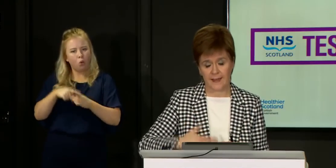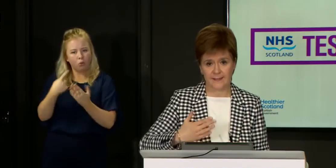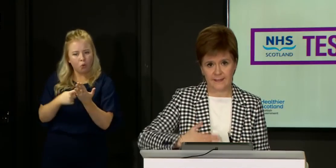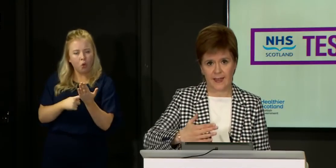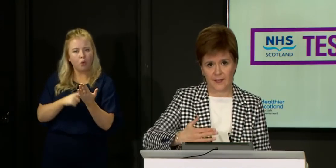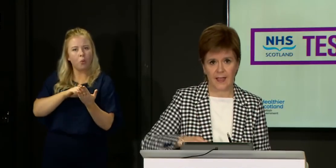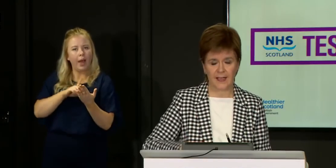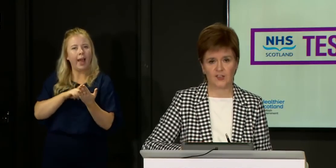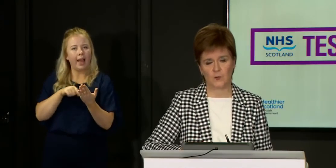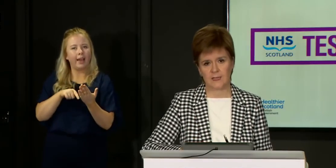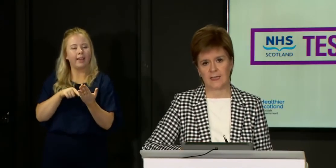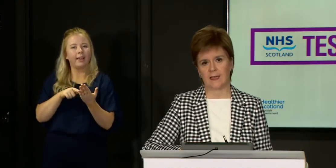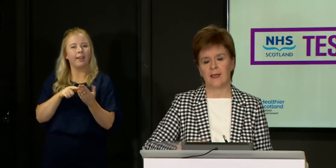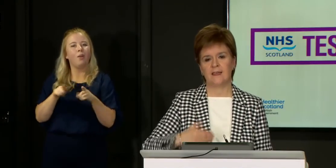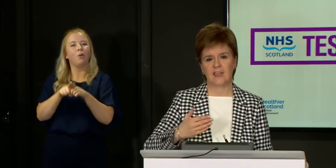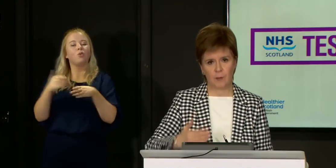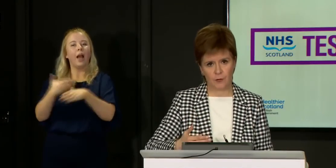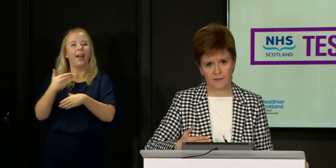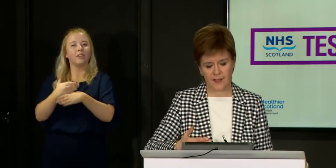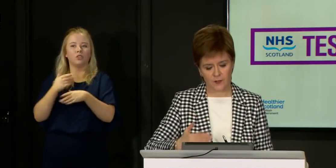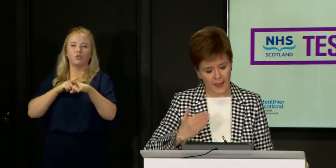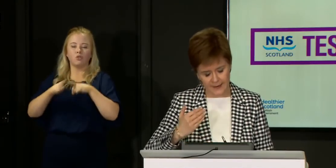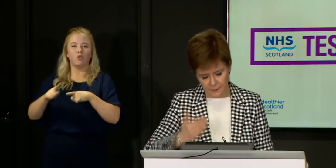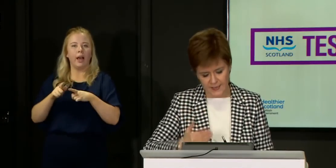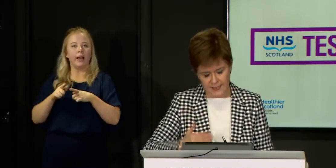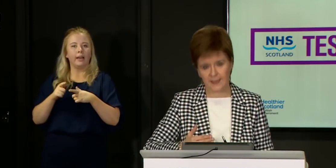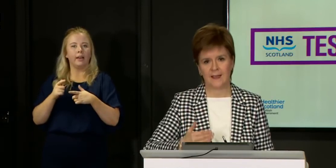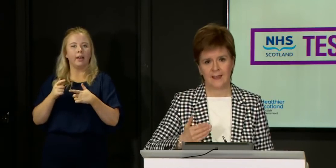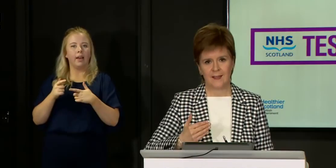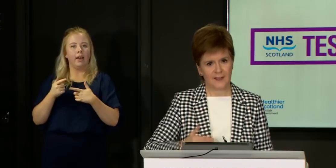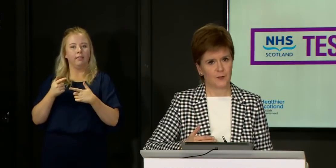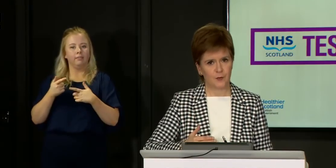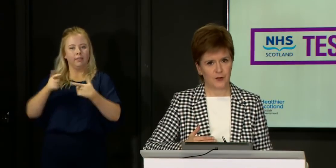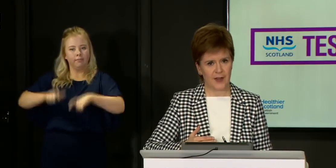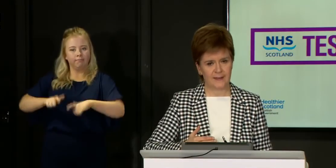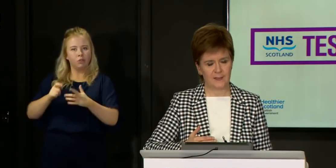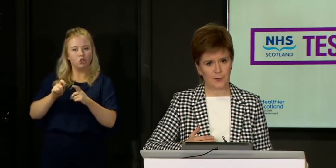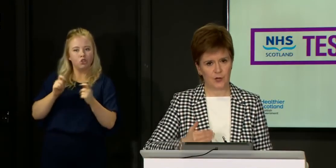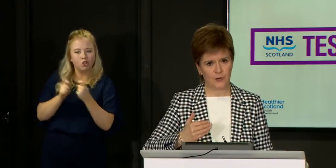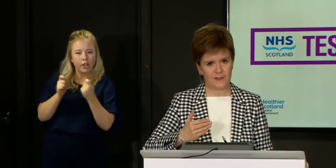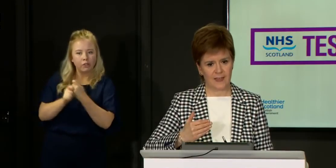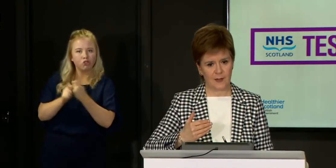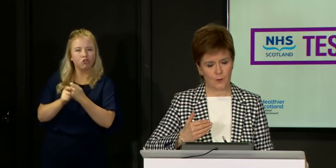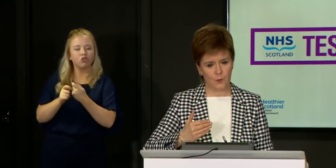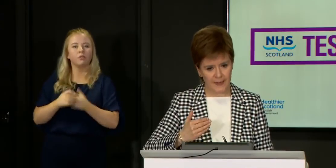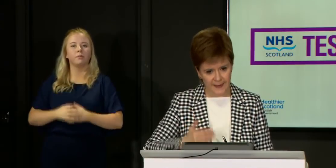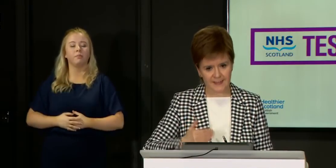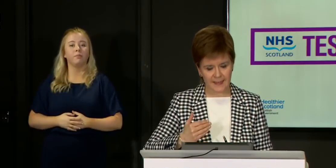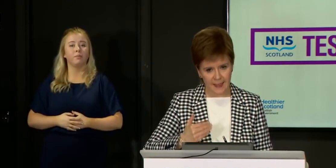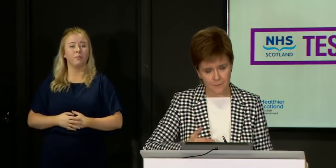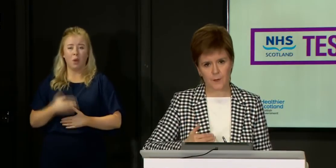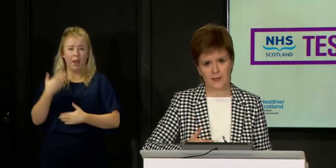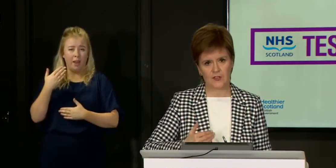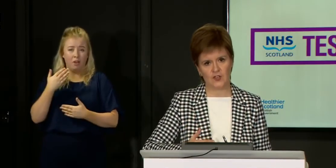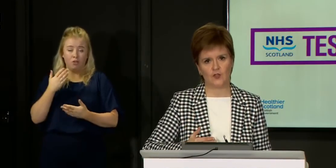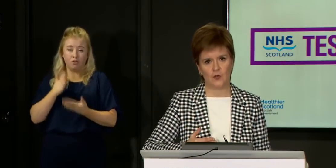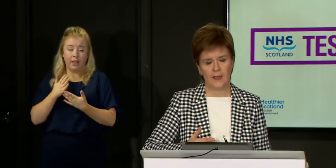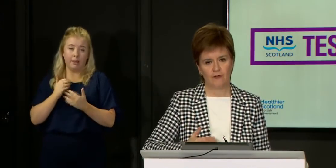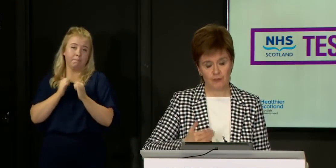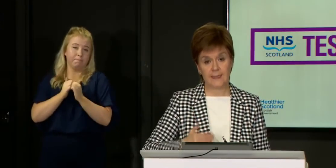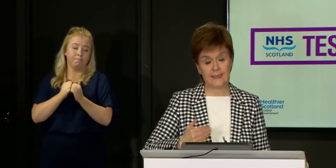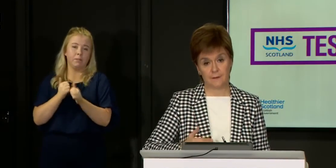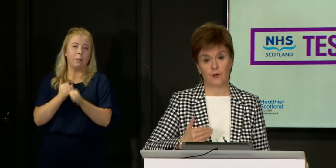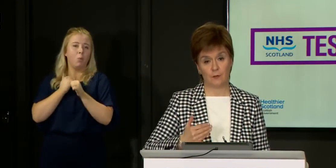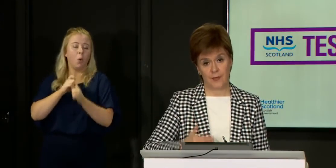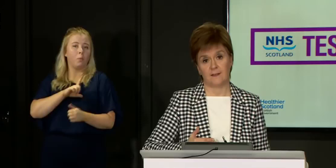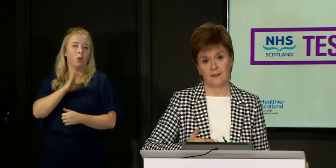for that and the actions we're taking to come out of that. So I never take that support for granted because we are asking everybody to do